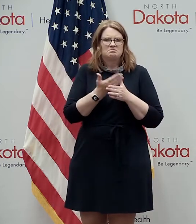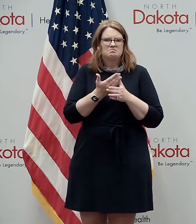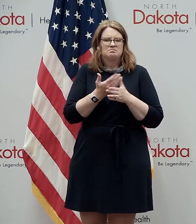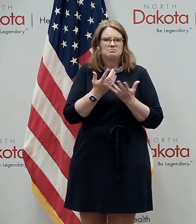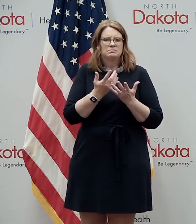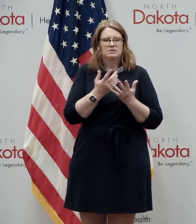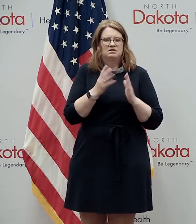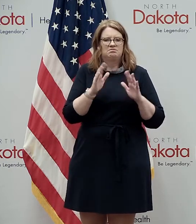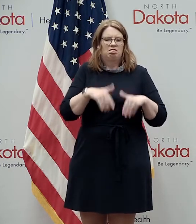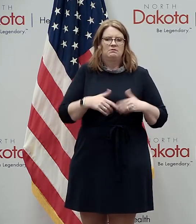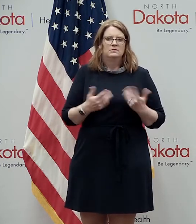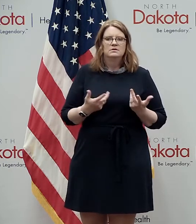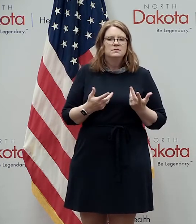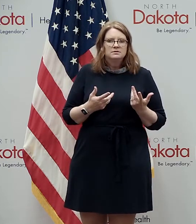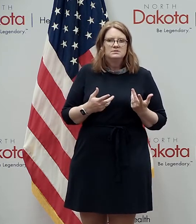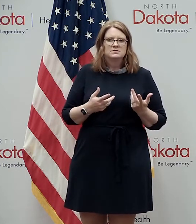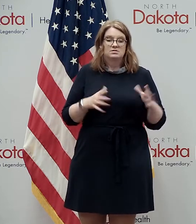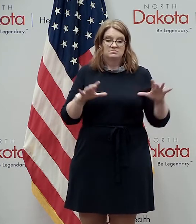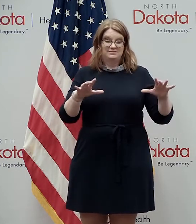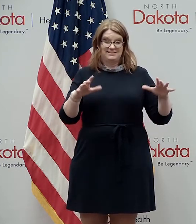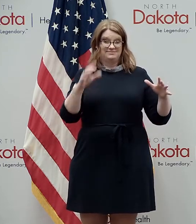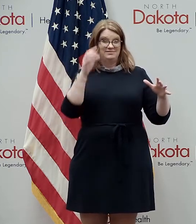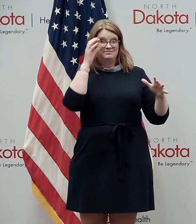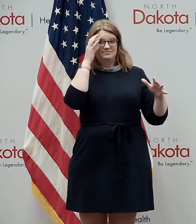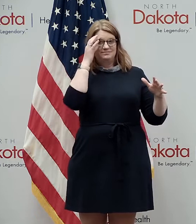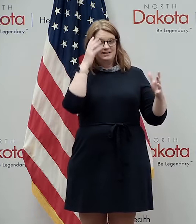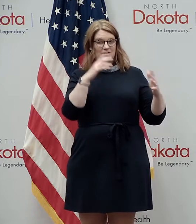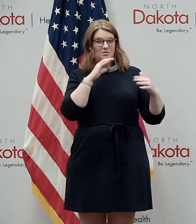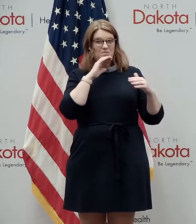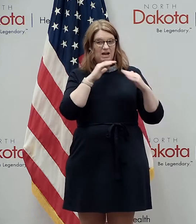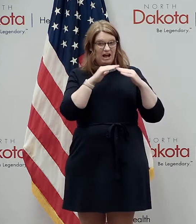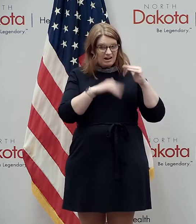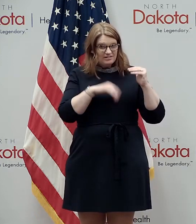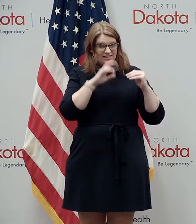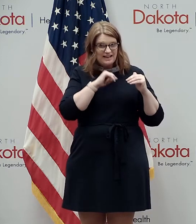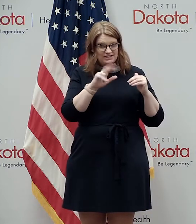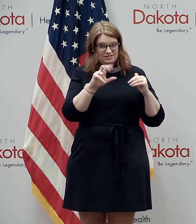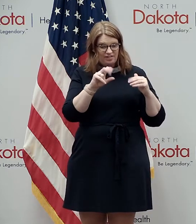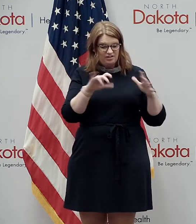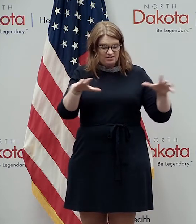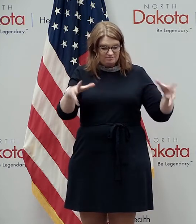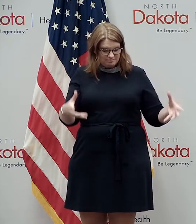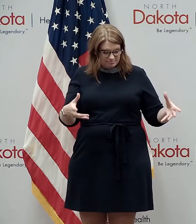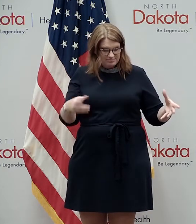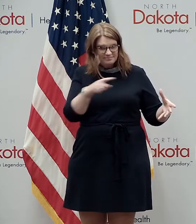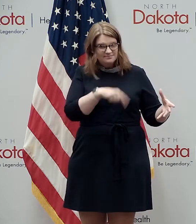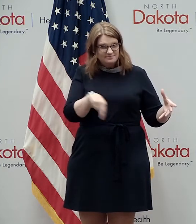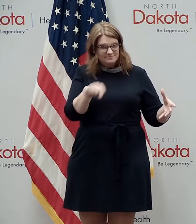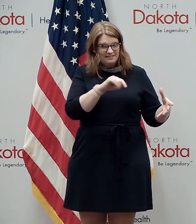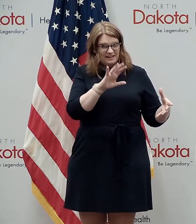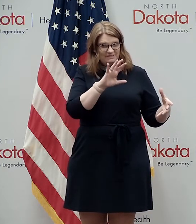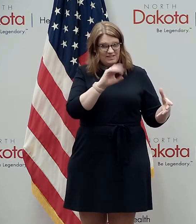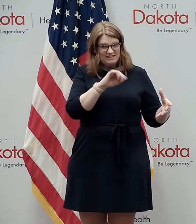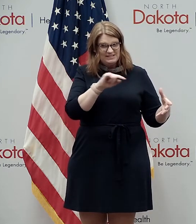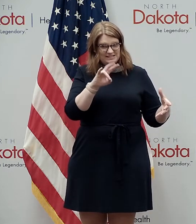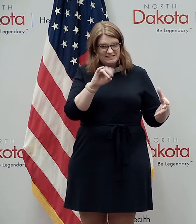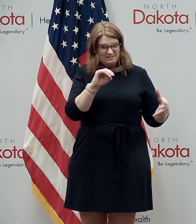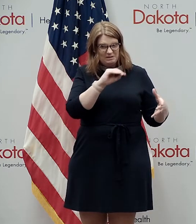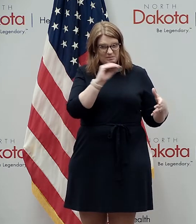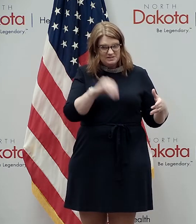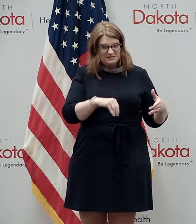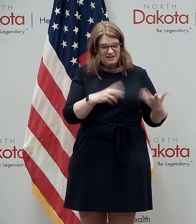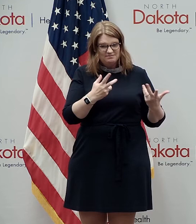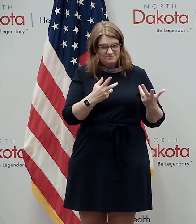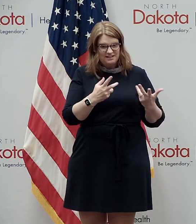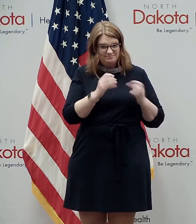not go to work or go out or do whatever so we have a again this this this deadly